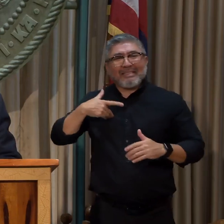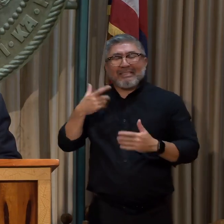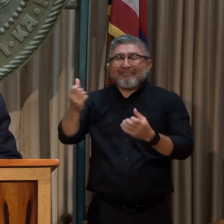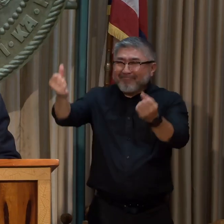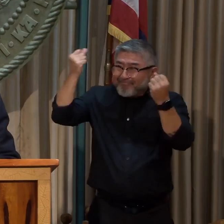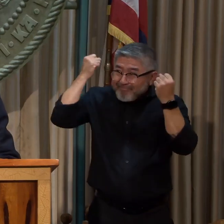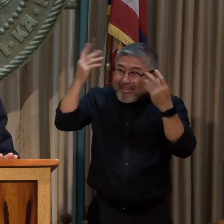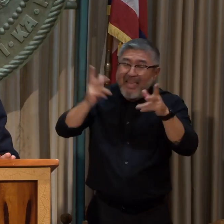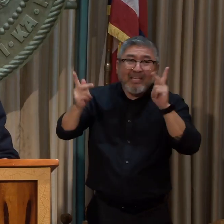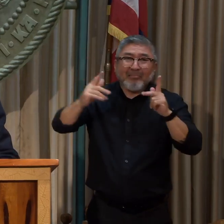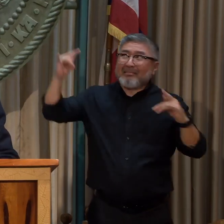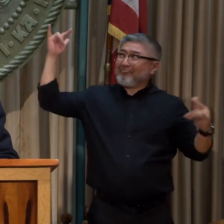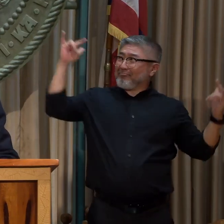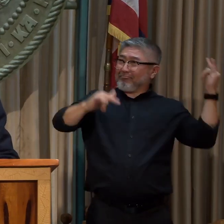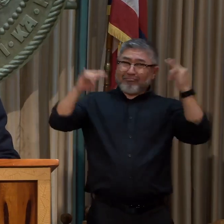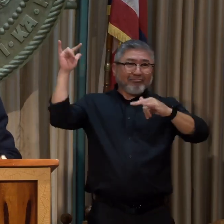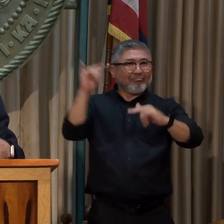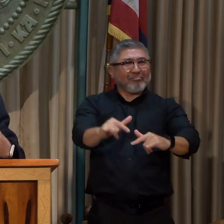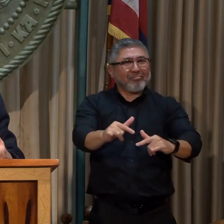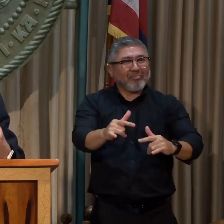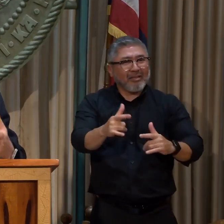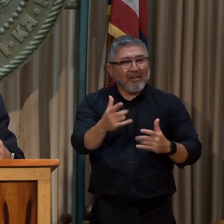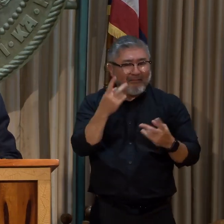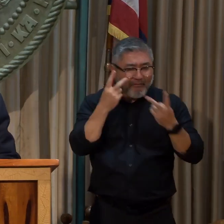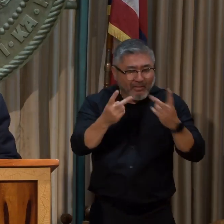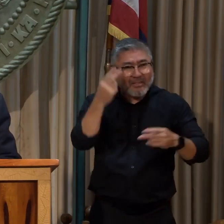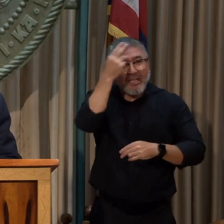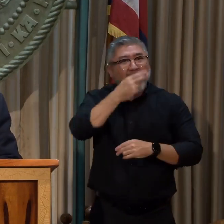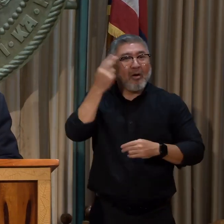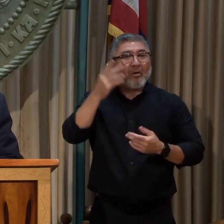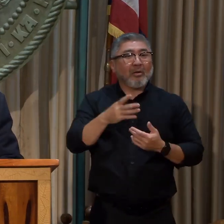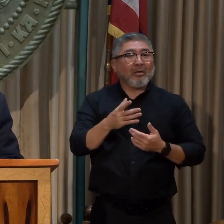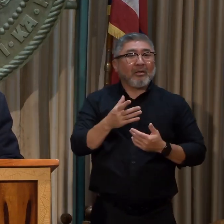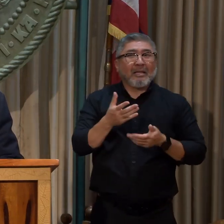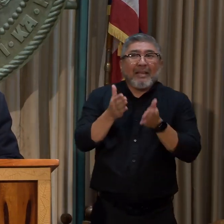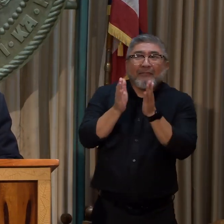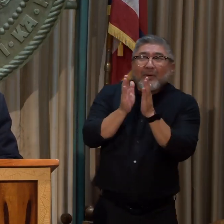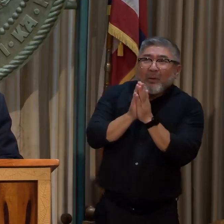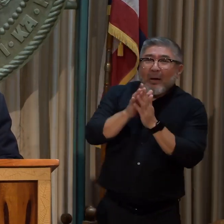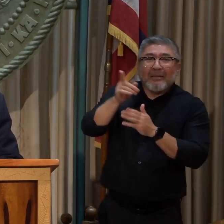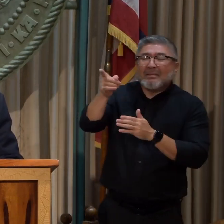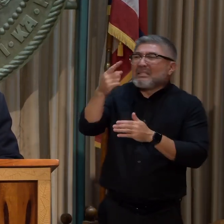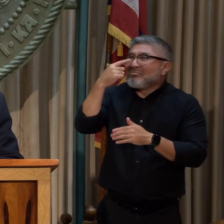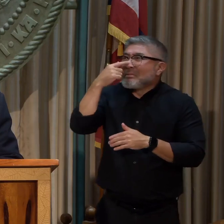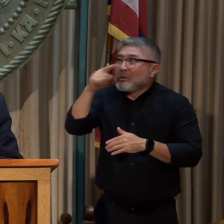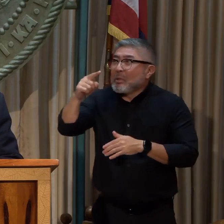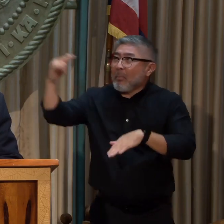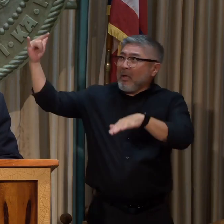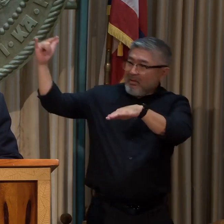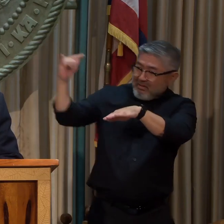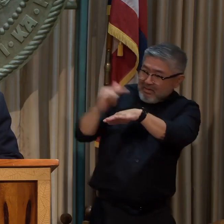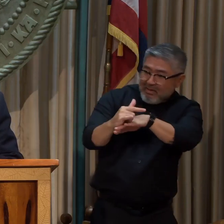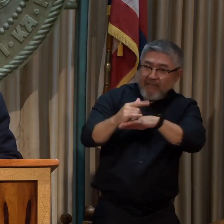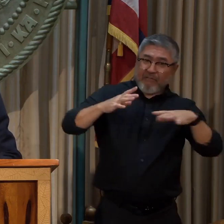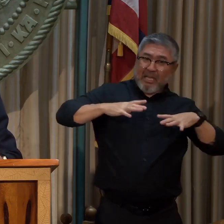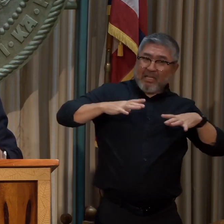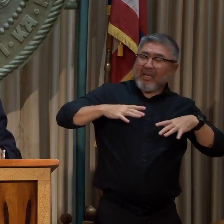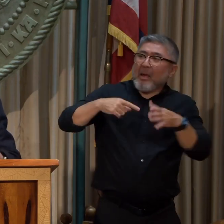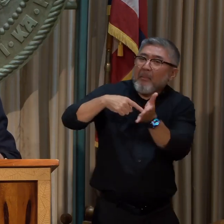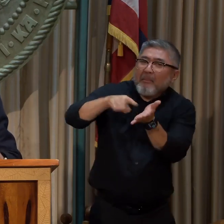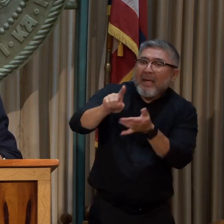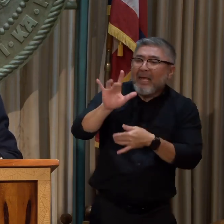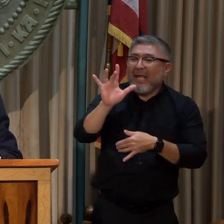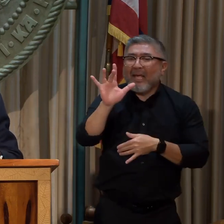moment if we successfully were humbly asking people to pay $25 when they came to the state? That would be